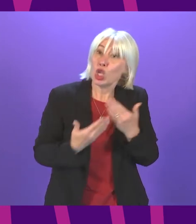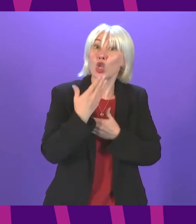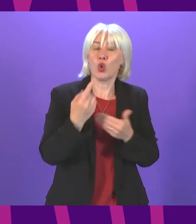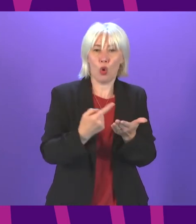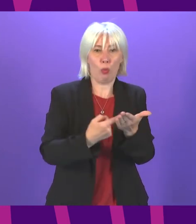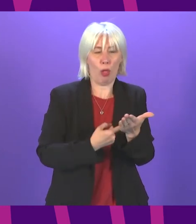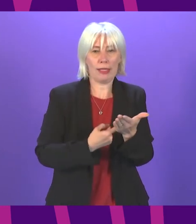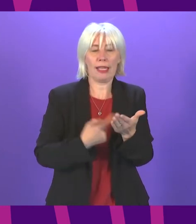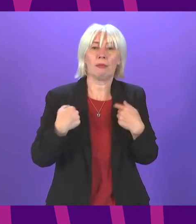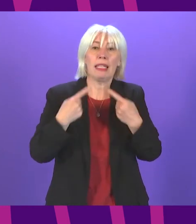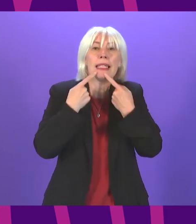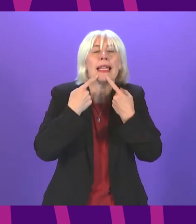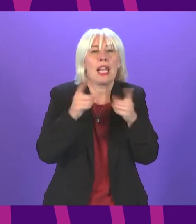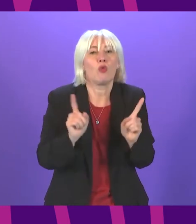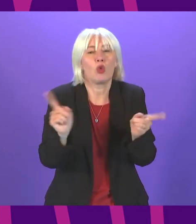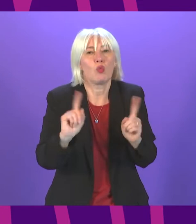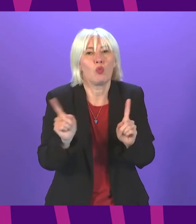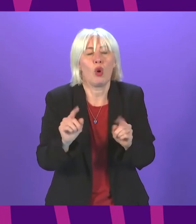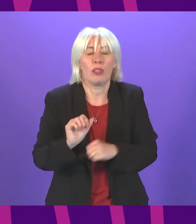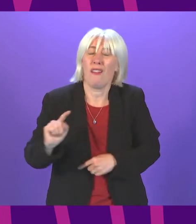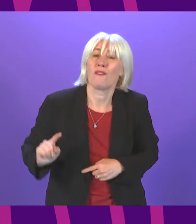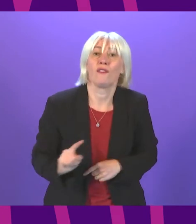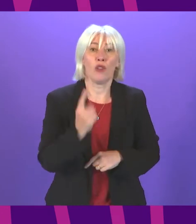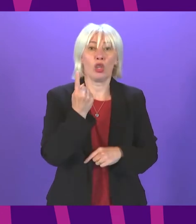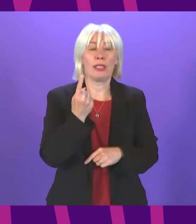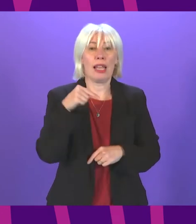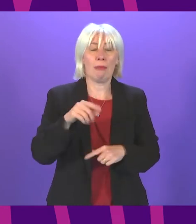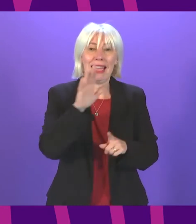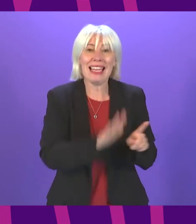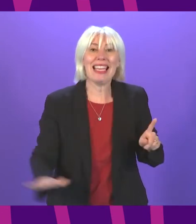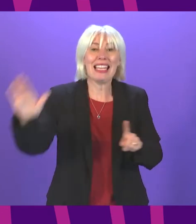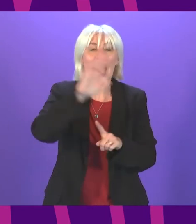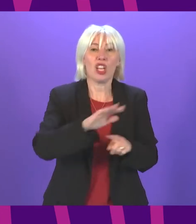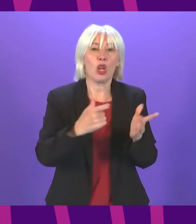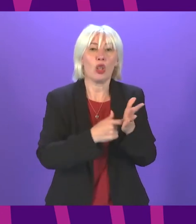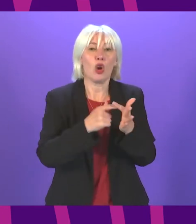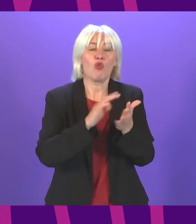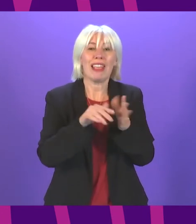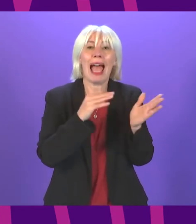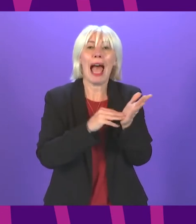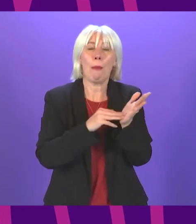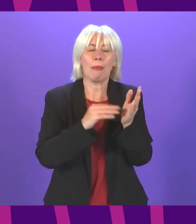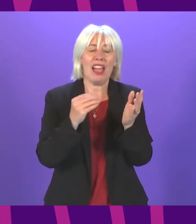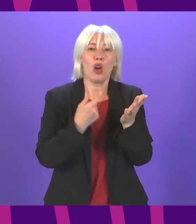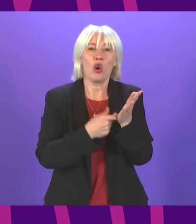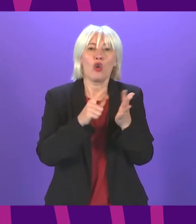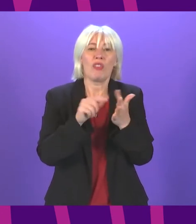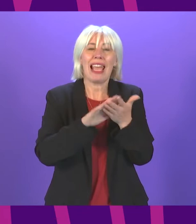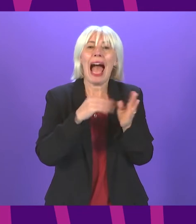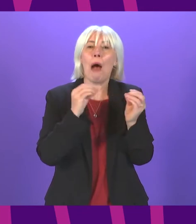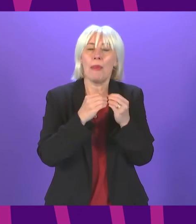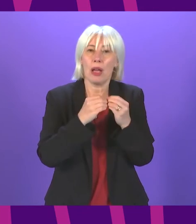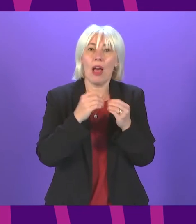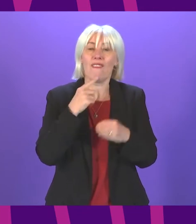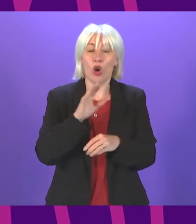was the announcement that we would have, for the first time, a national rehabilitation recovery service for children and families,